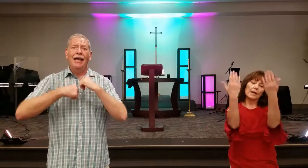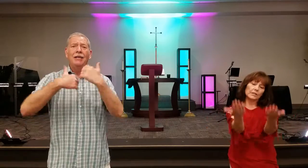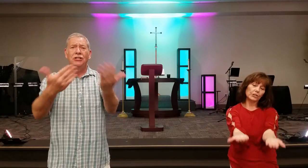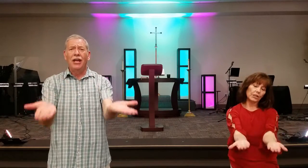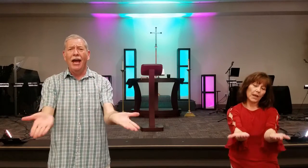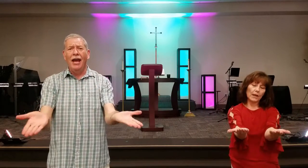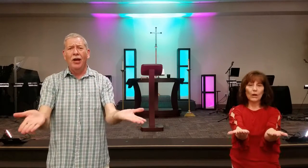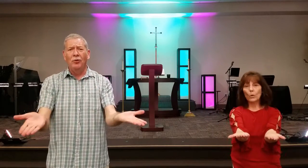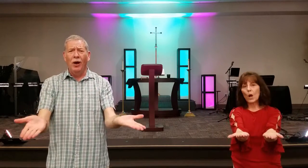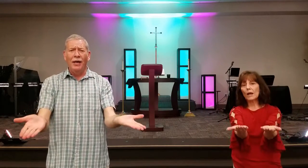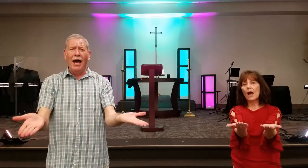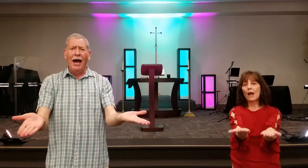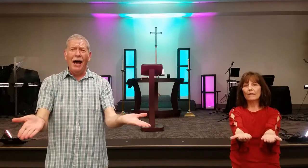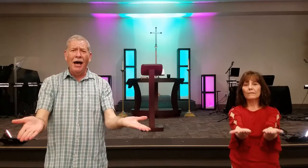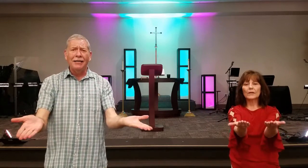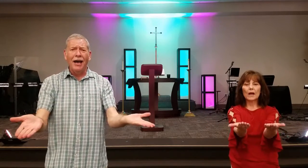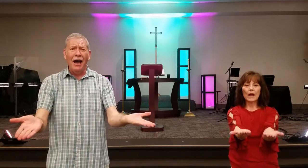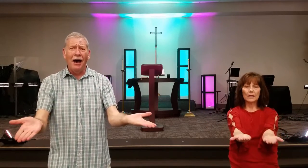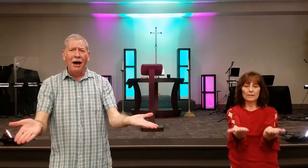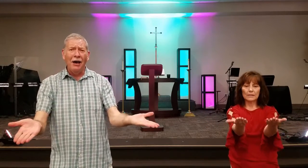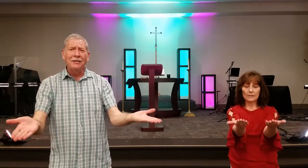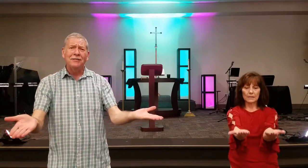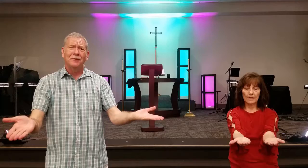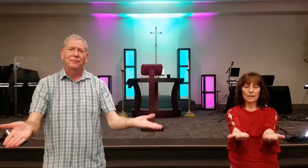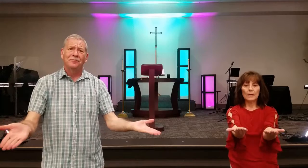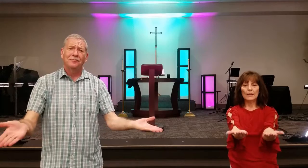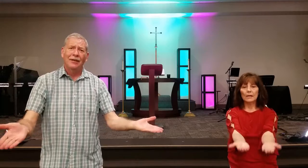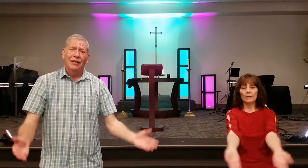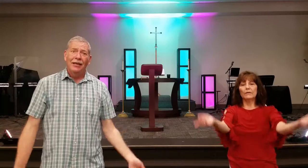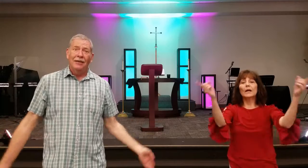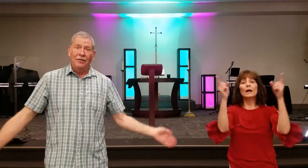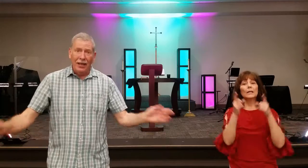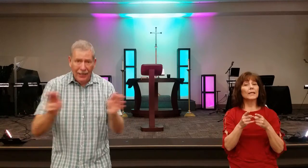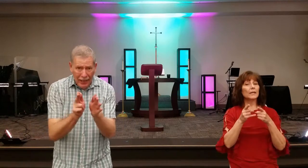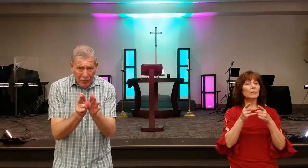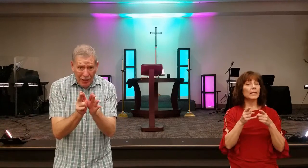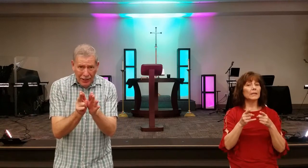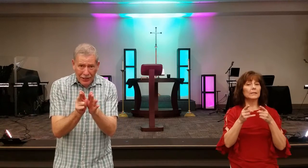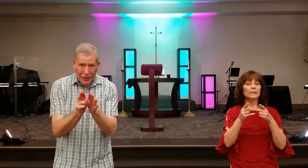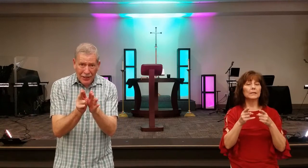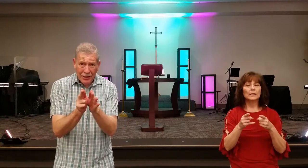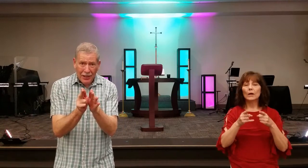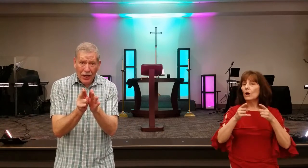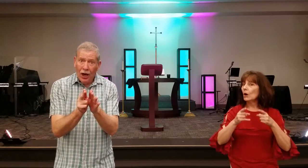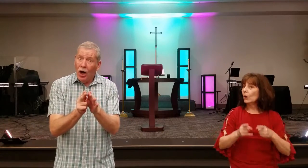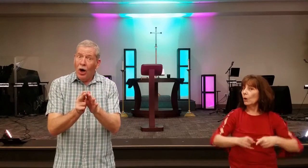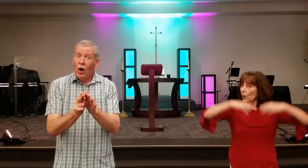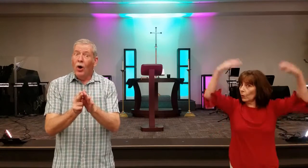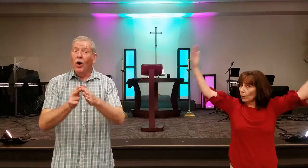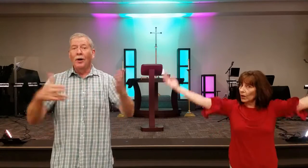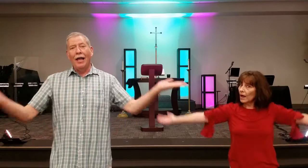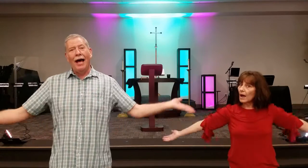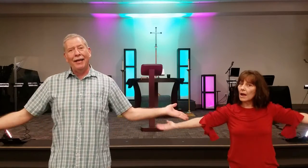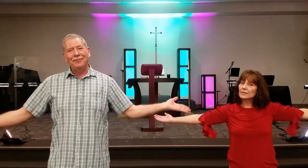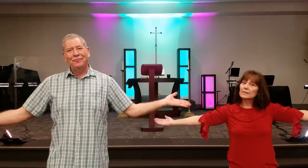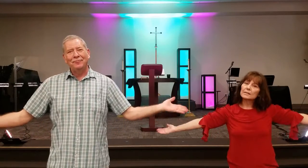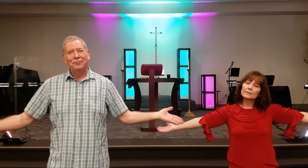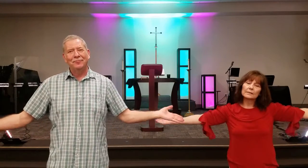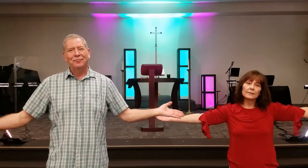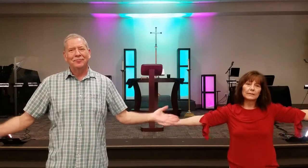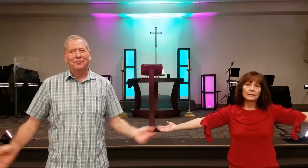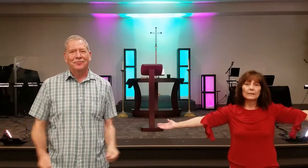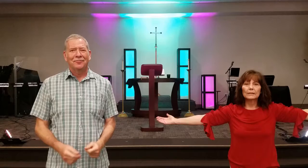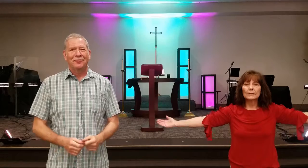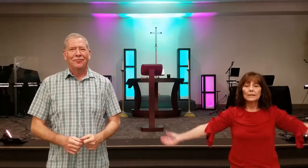can share what I've got If I've got a little bit Or a lot